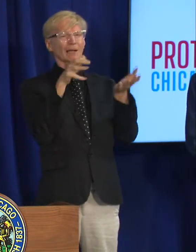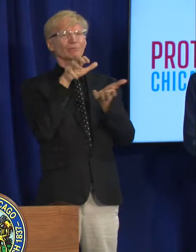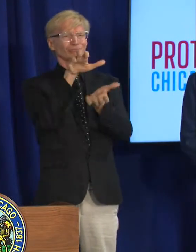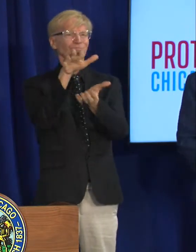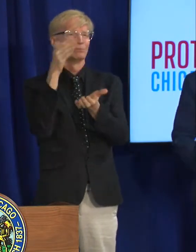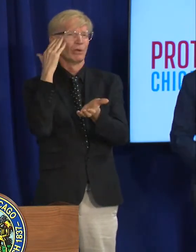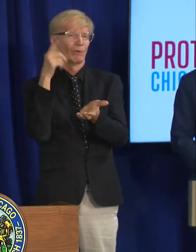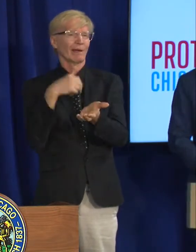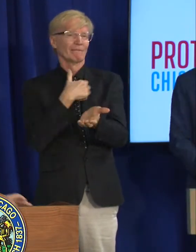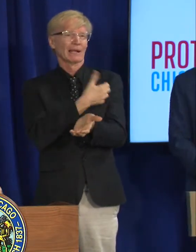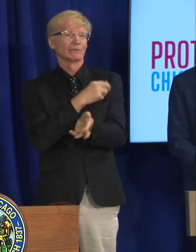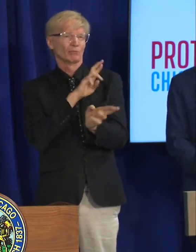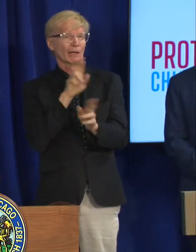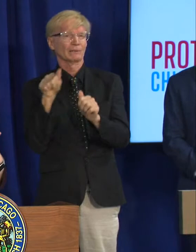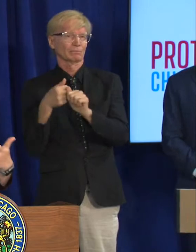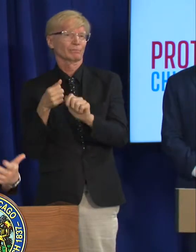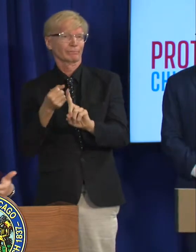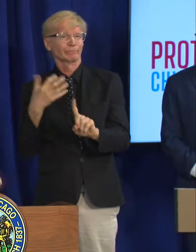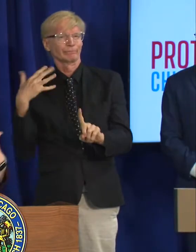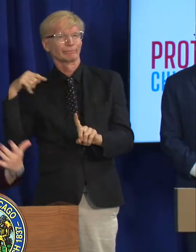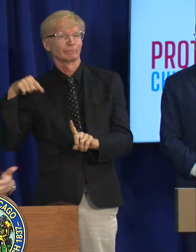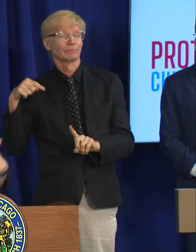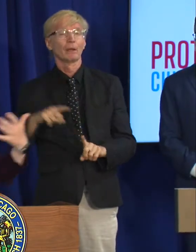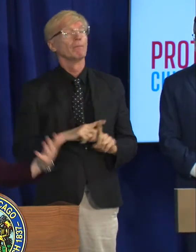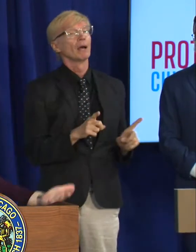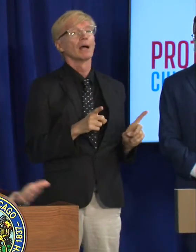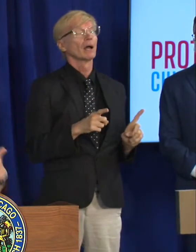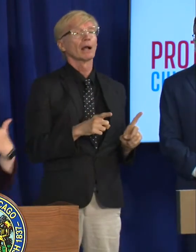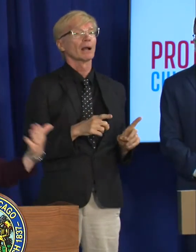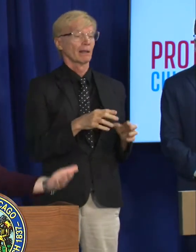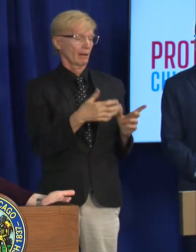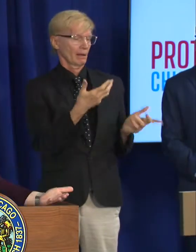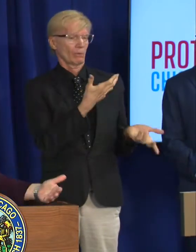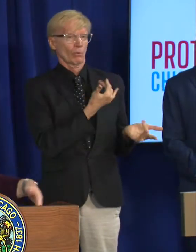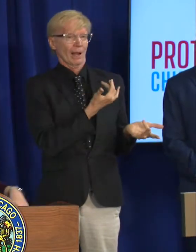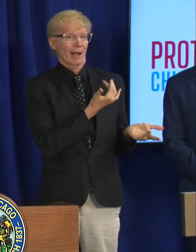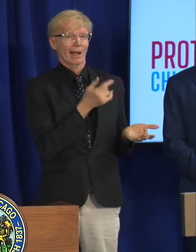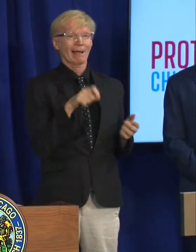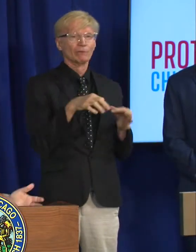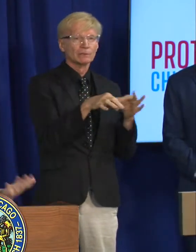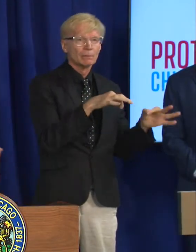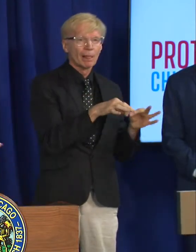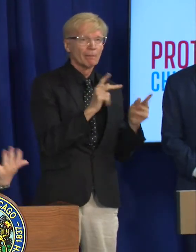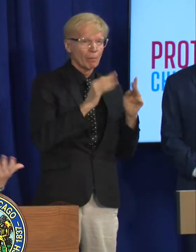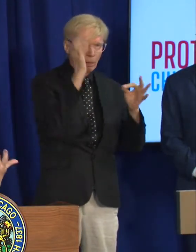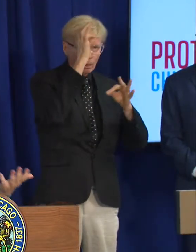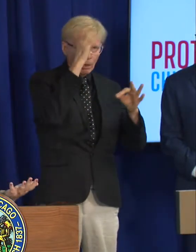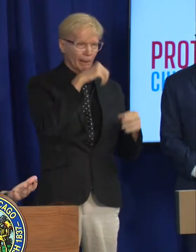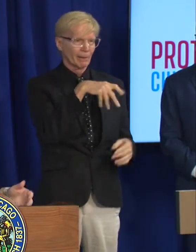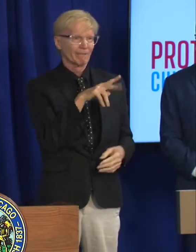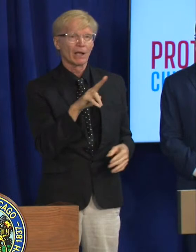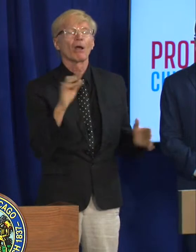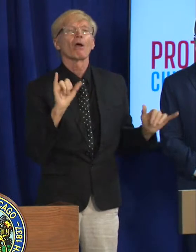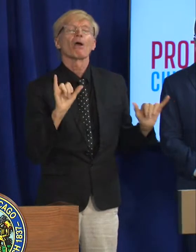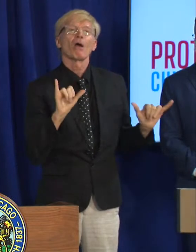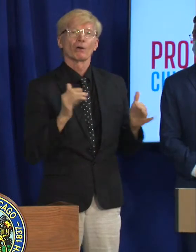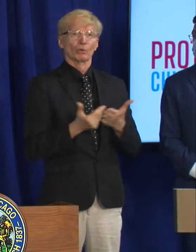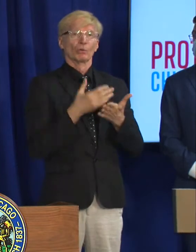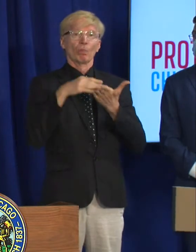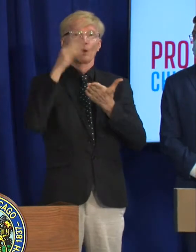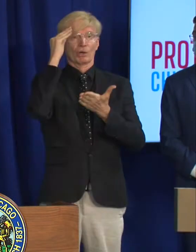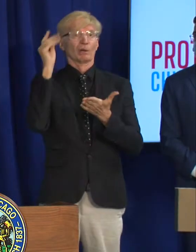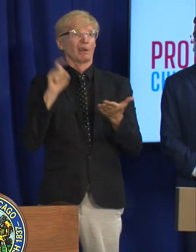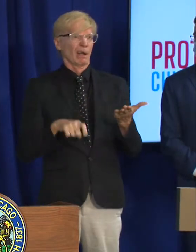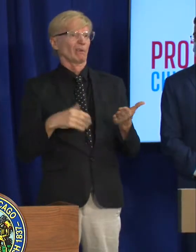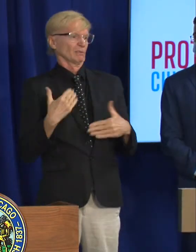it becomes more about um explaining to people you know why they need to get the vaccine and you know it's a difficult situation for us to